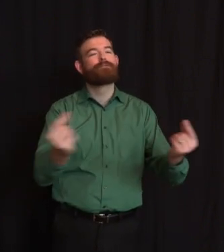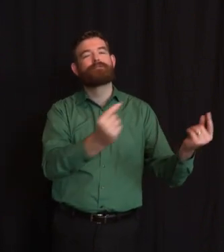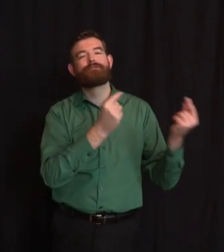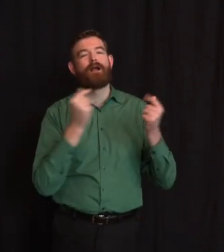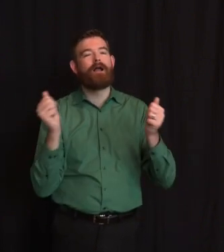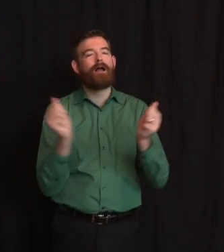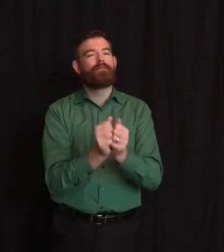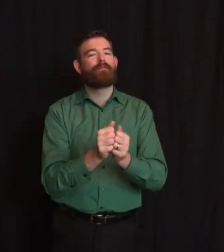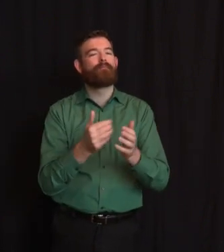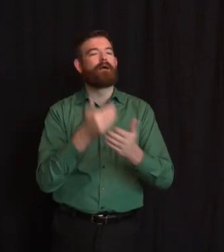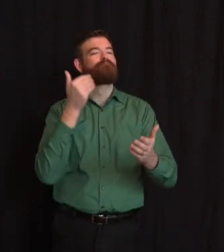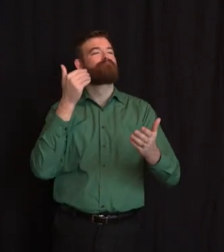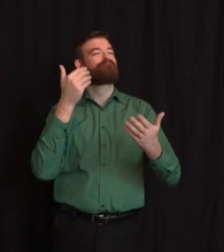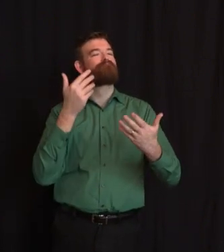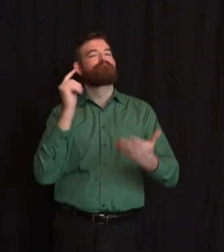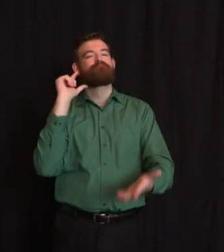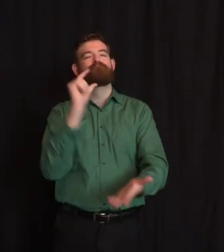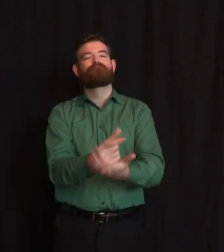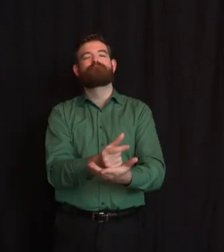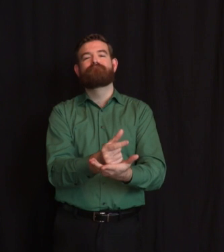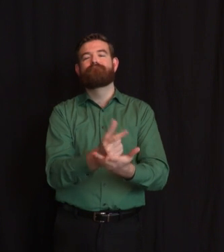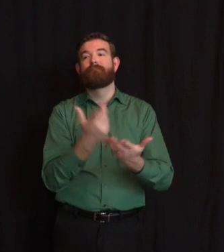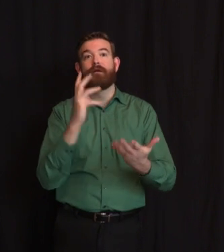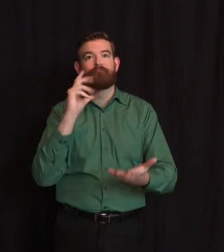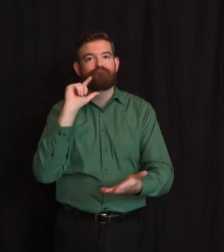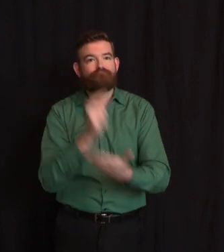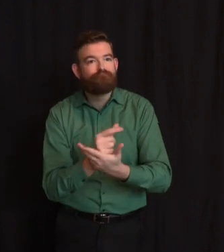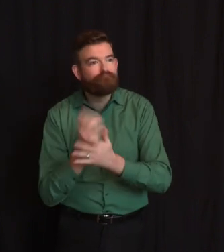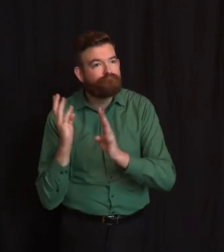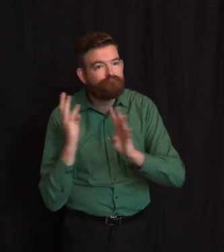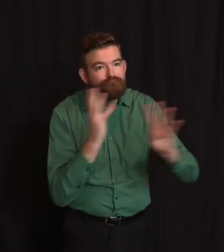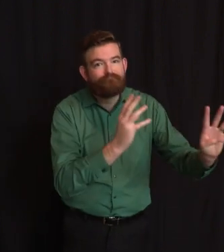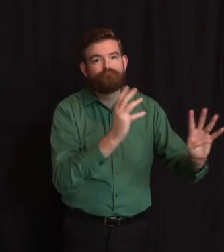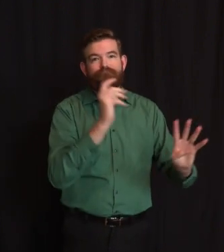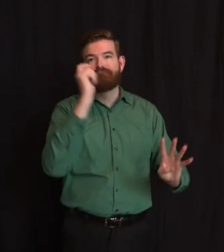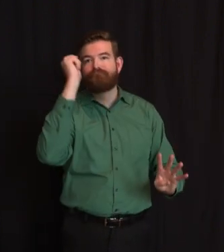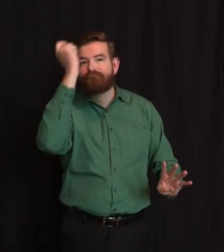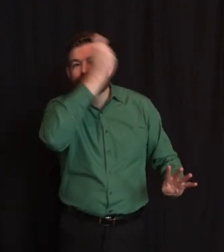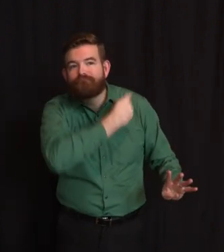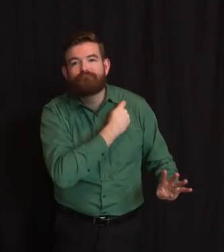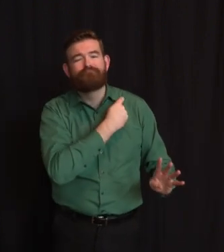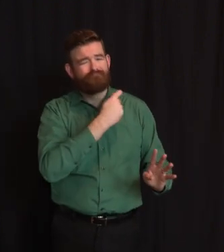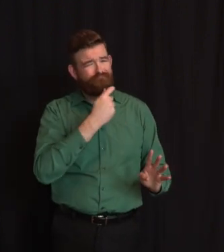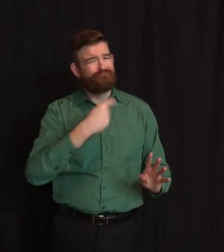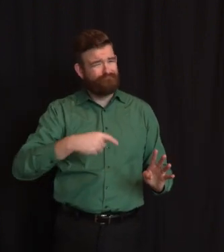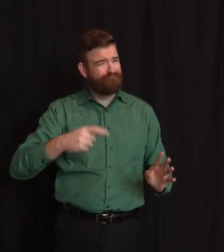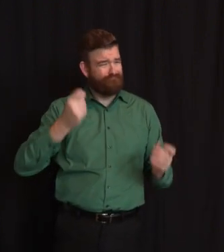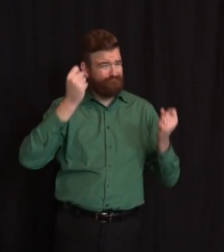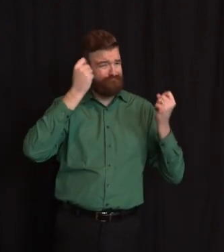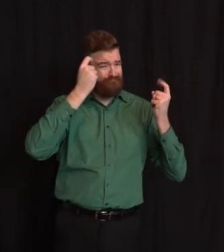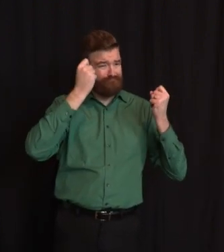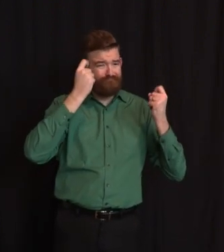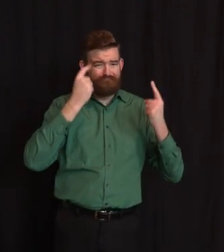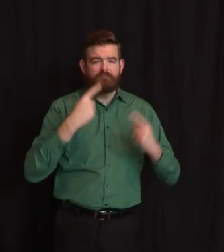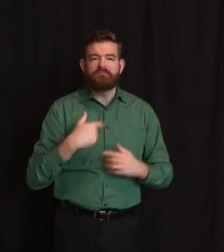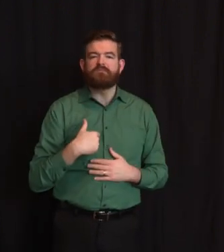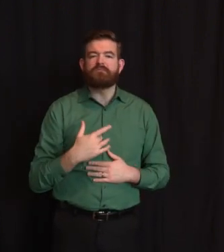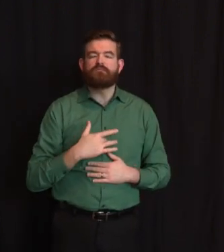graduation, you know, we know that you're probably the most impacted of the school communities, including your folks and your